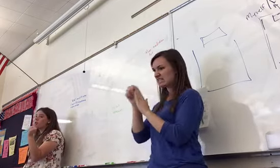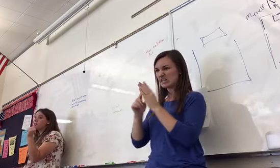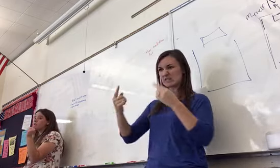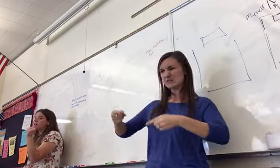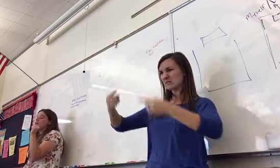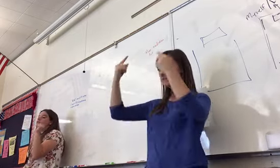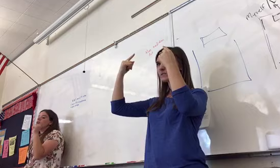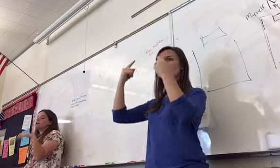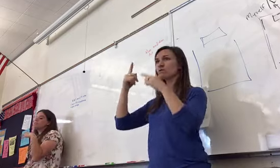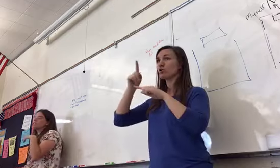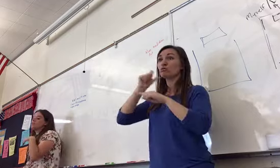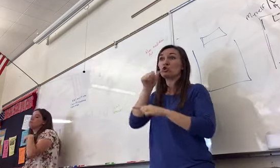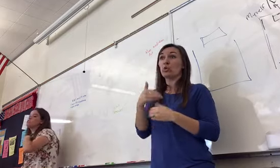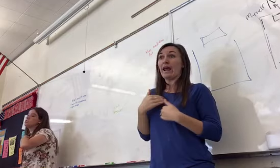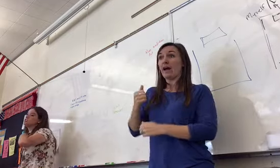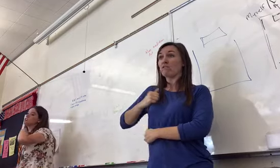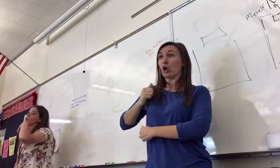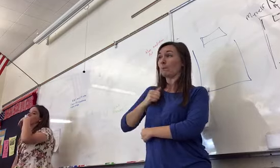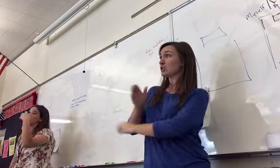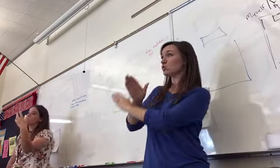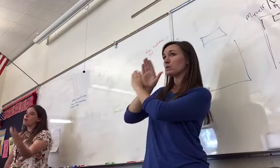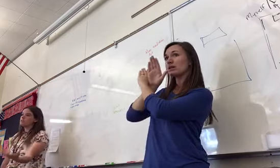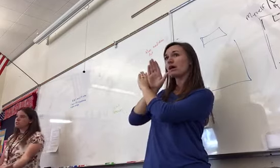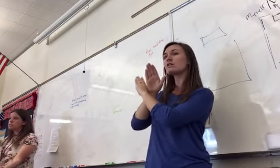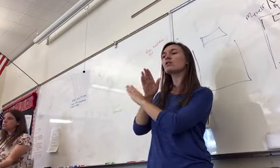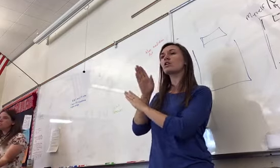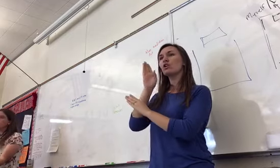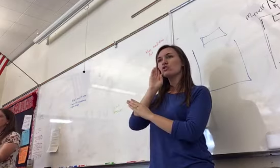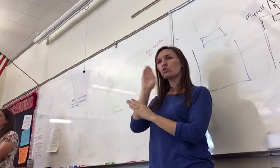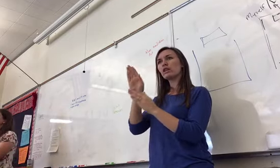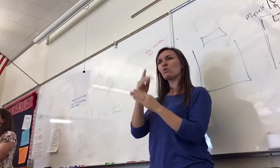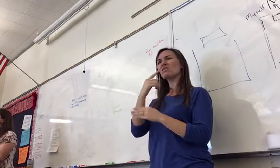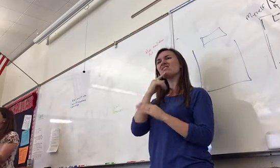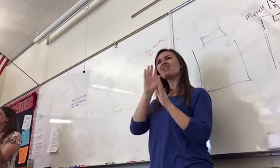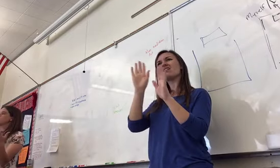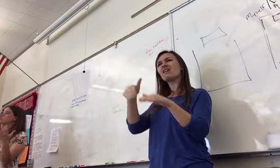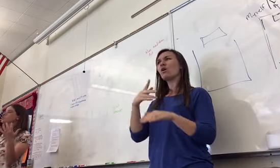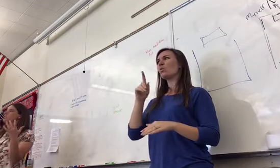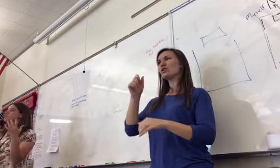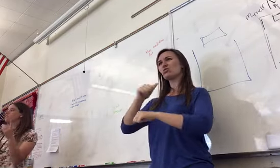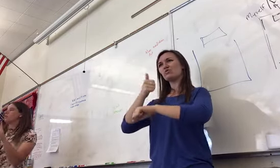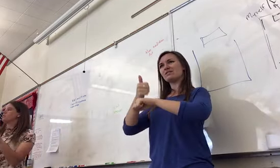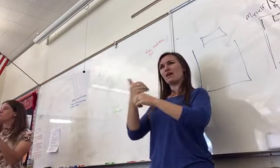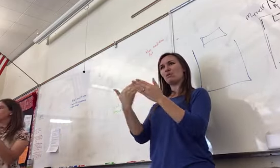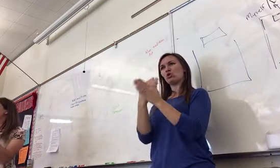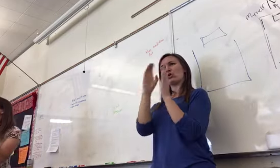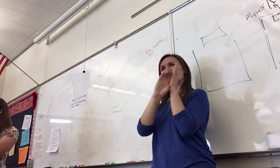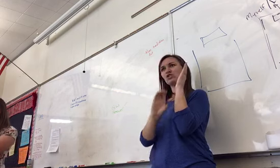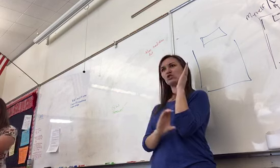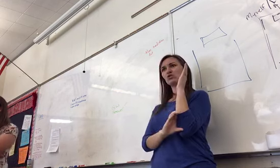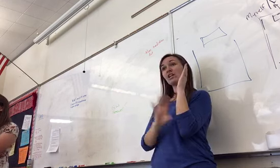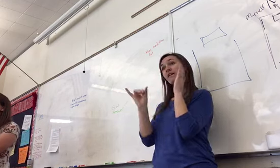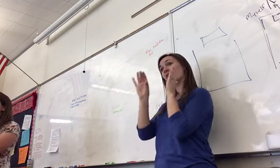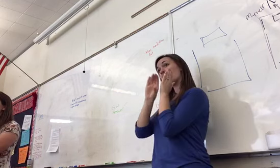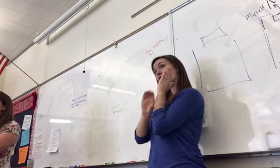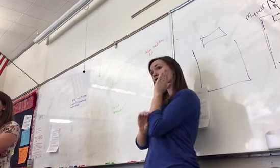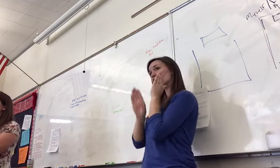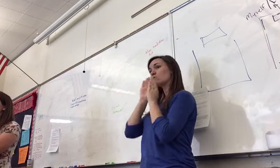army. They're going to say we should start a new constitution. The main constitution is going to be created by James Madison.